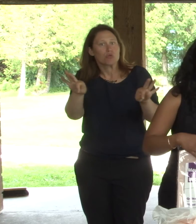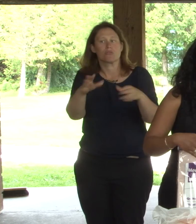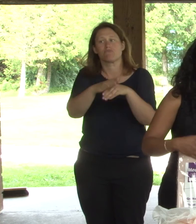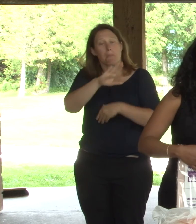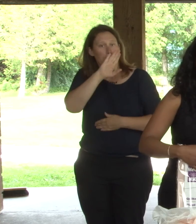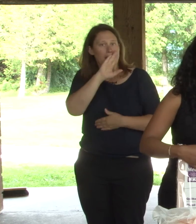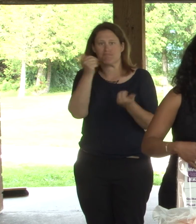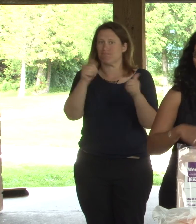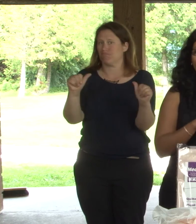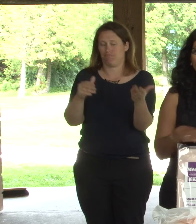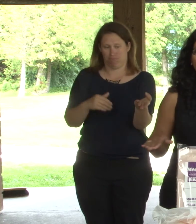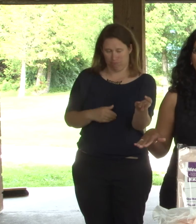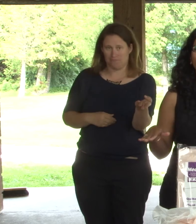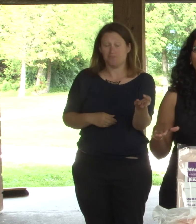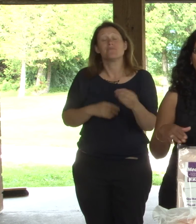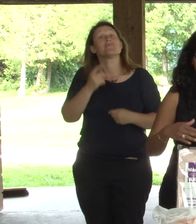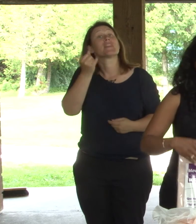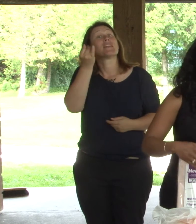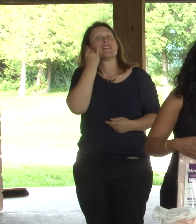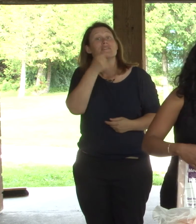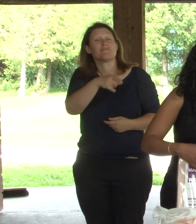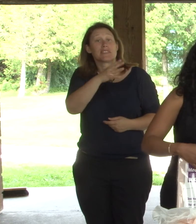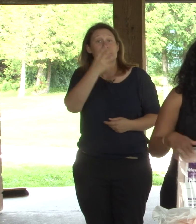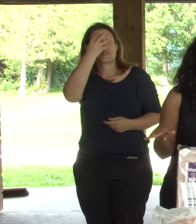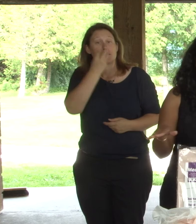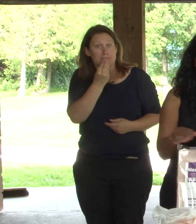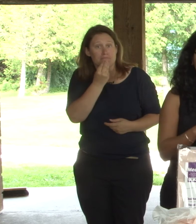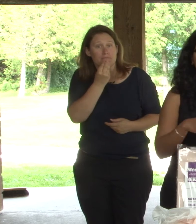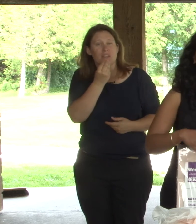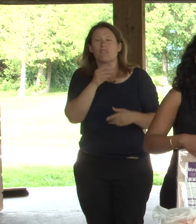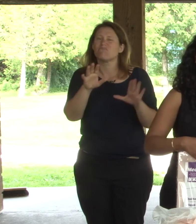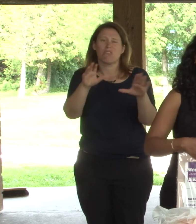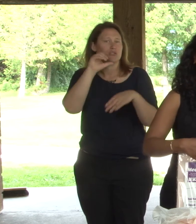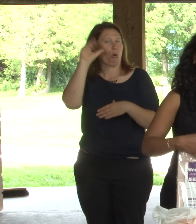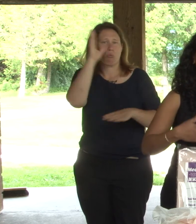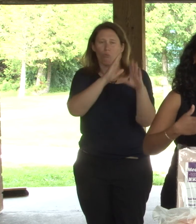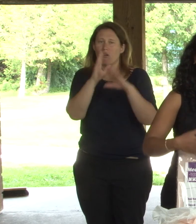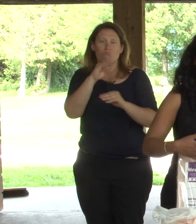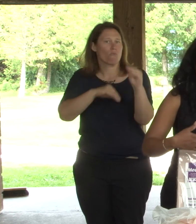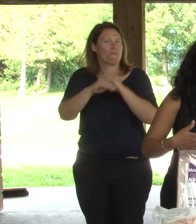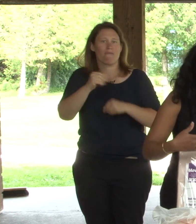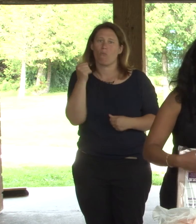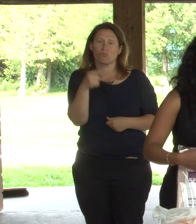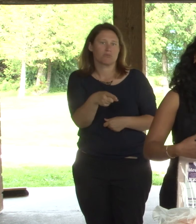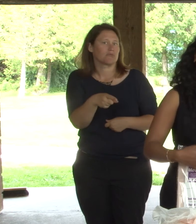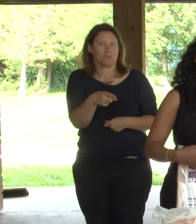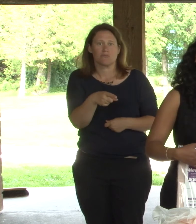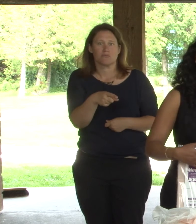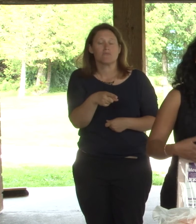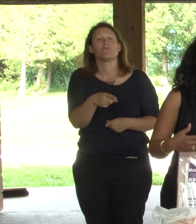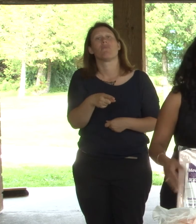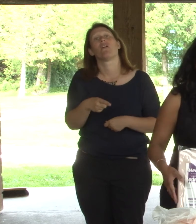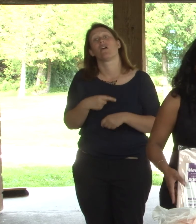they are sleeping on this, they don't need to worry about the, the under pad moving away because they have, um, non-slip